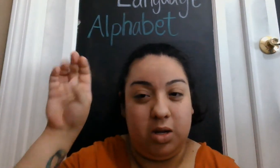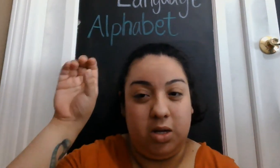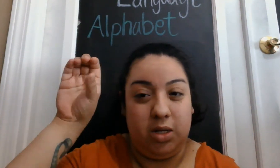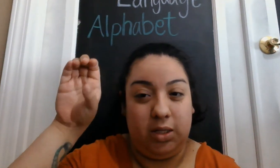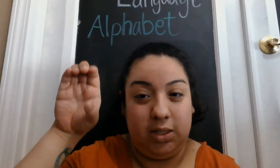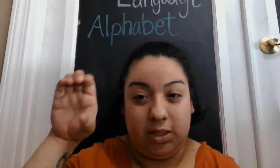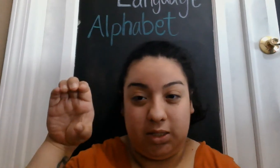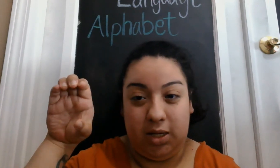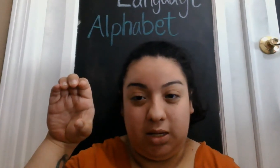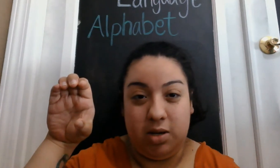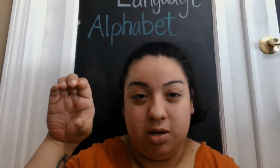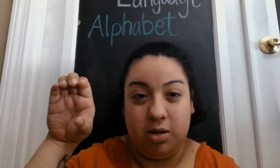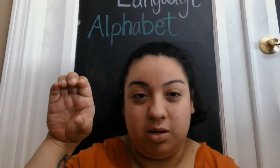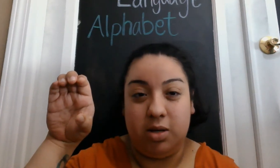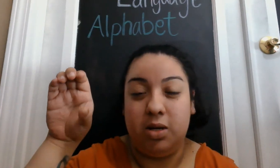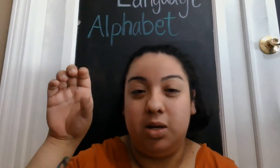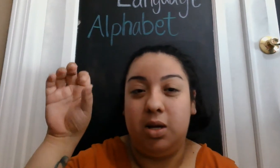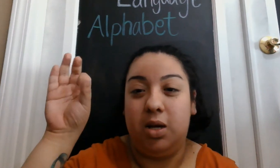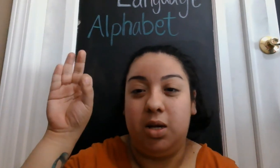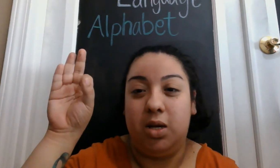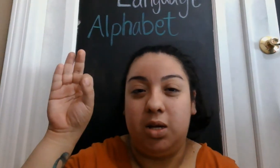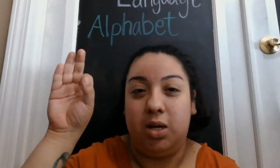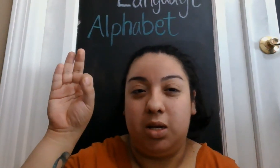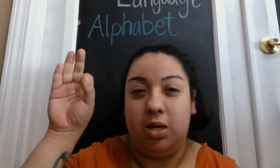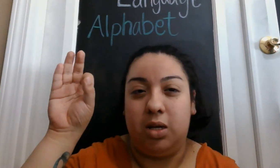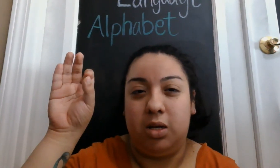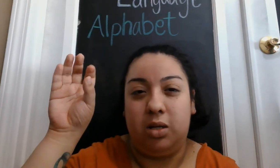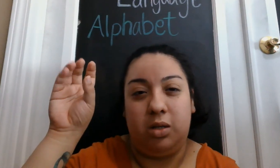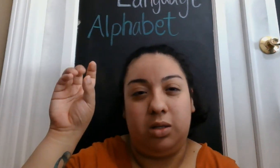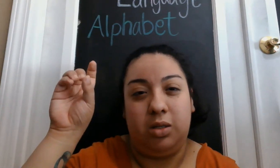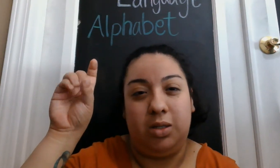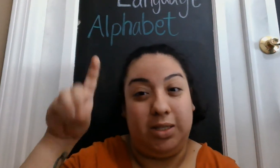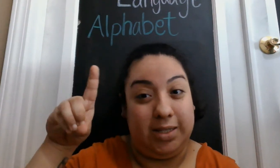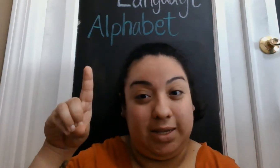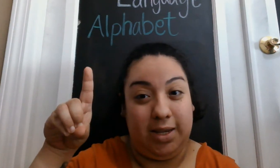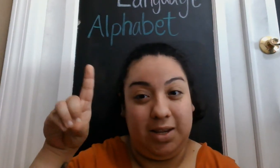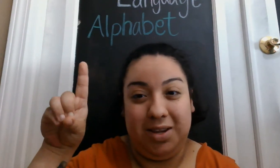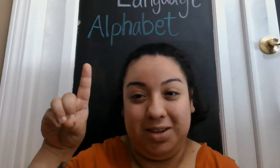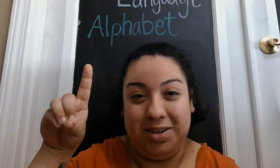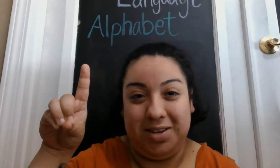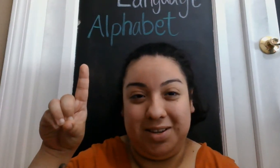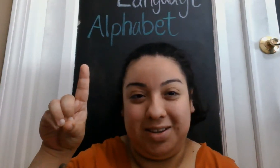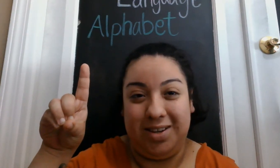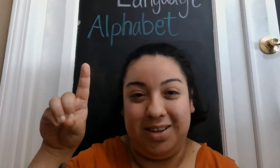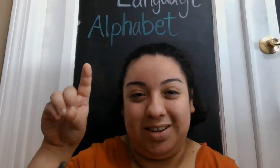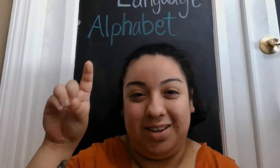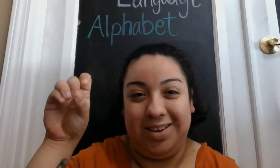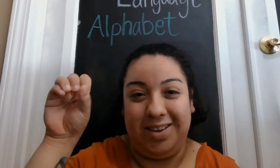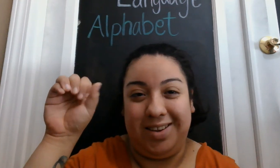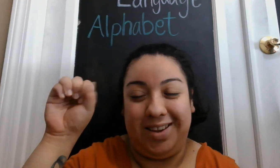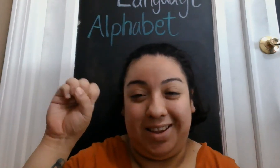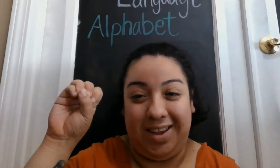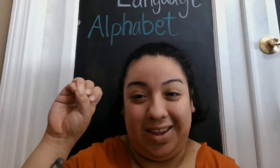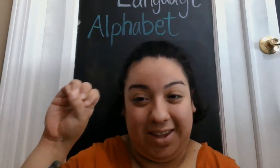C, D, E,